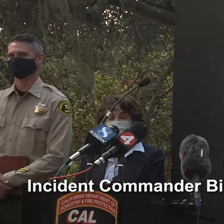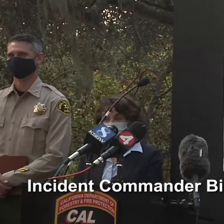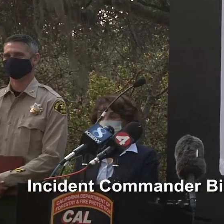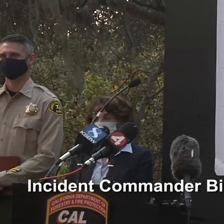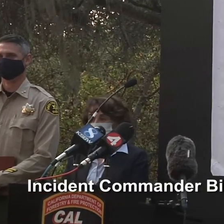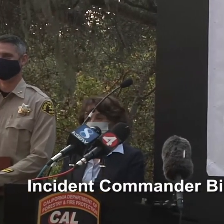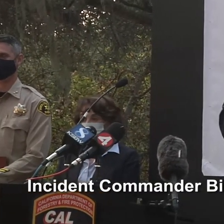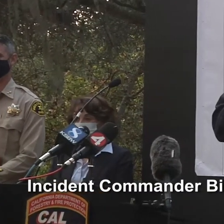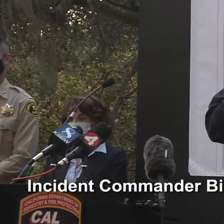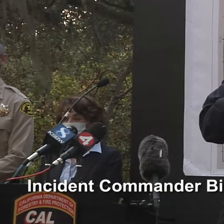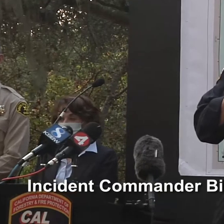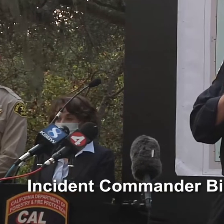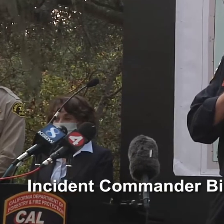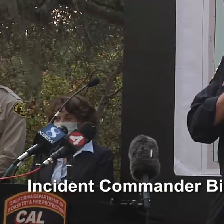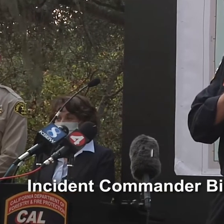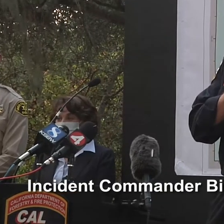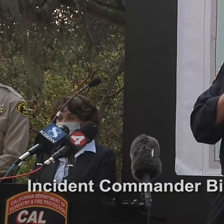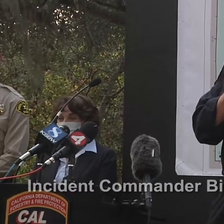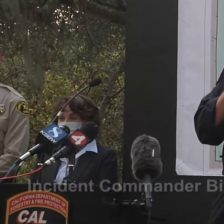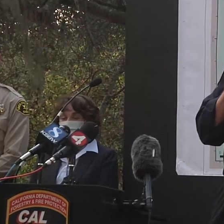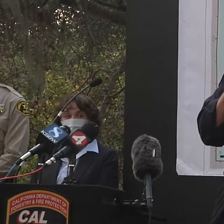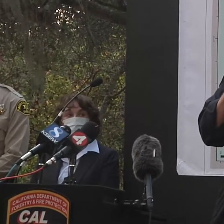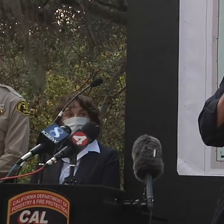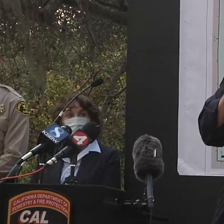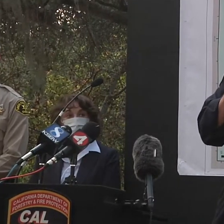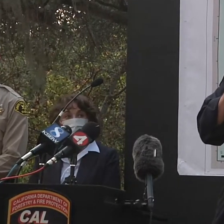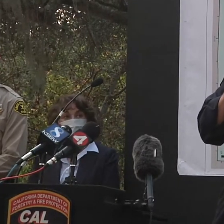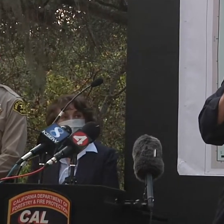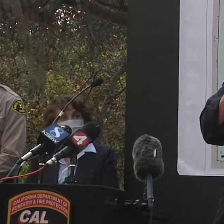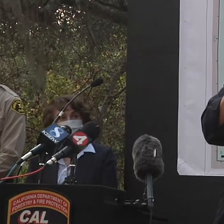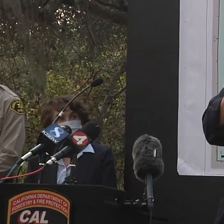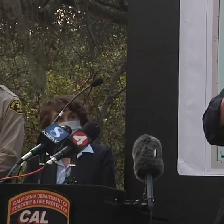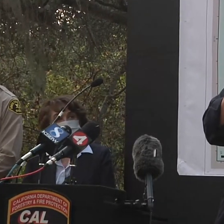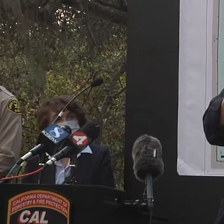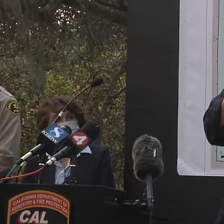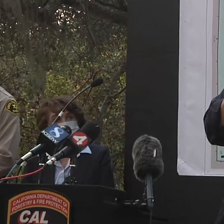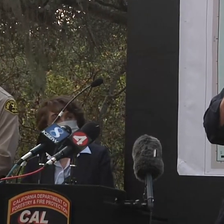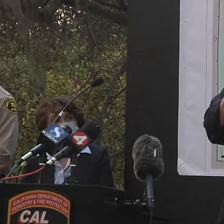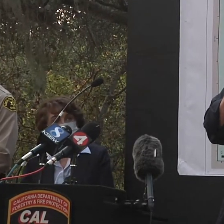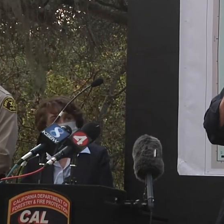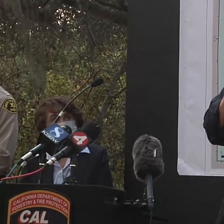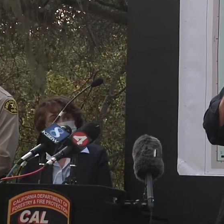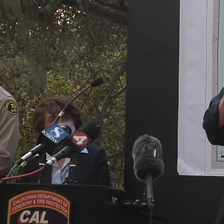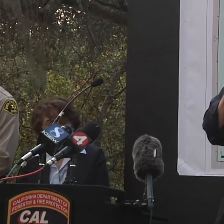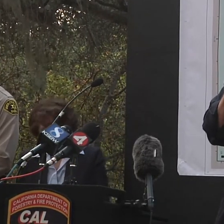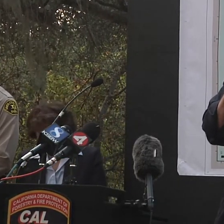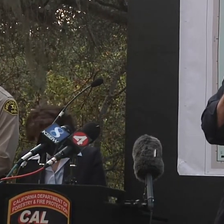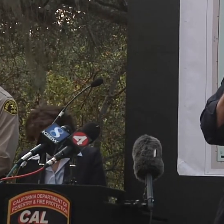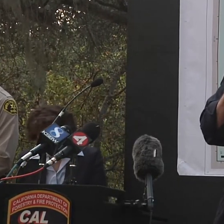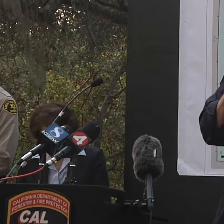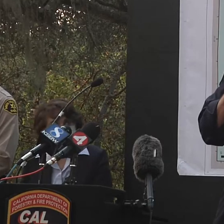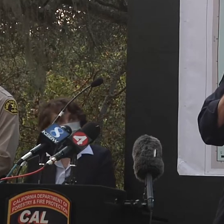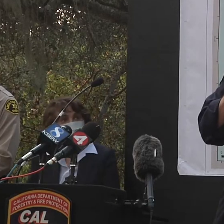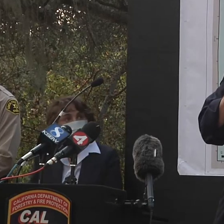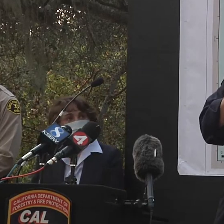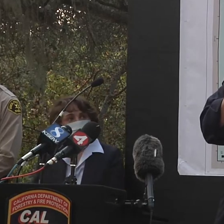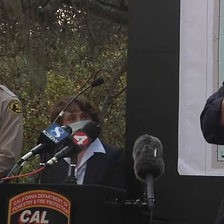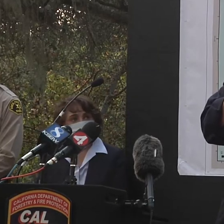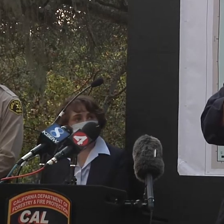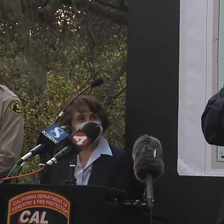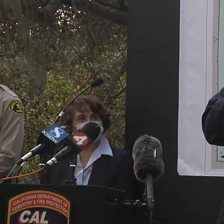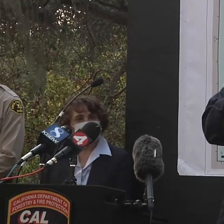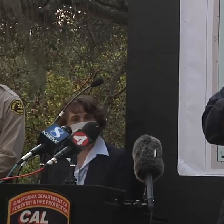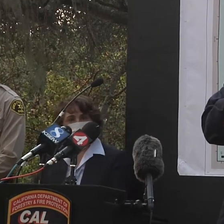for us. My team hit the ground running last about seven days ago and built a plan,